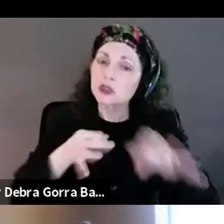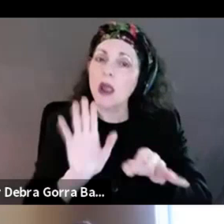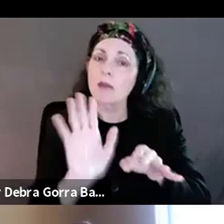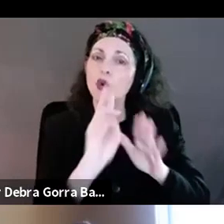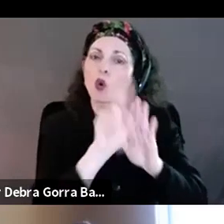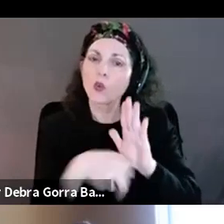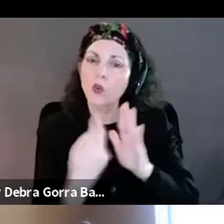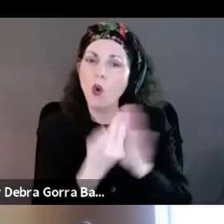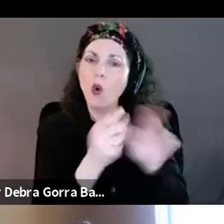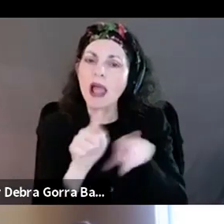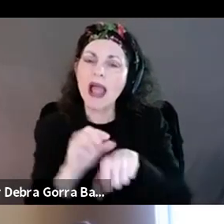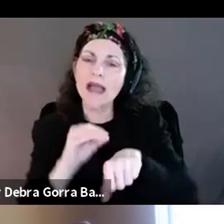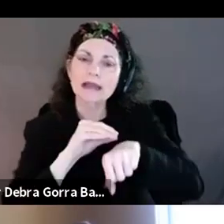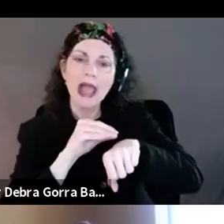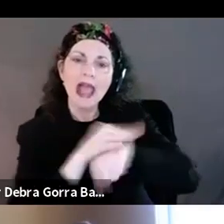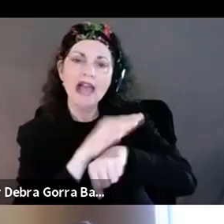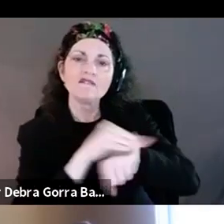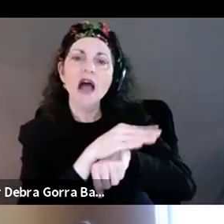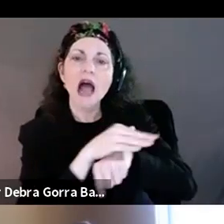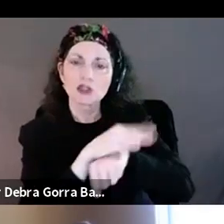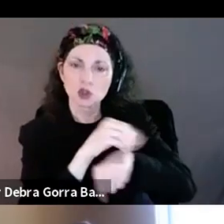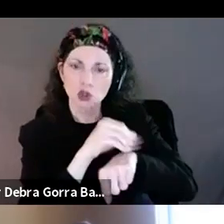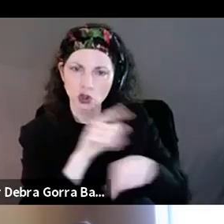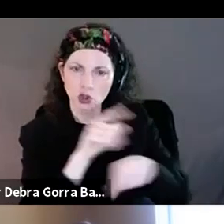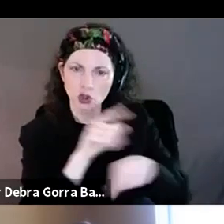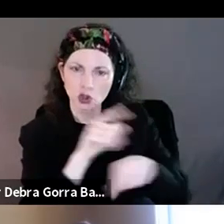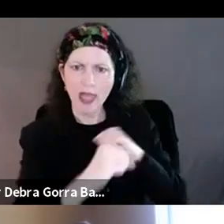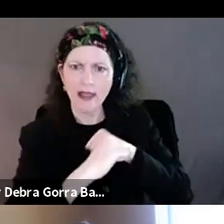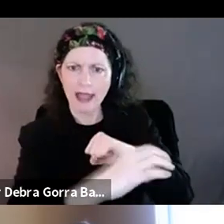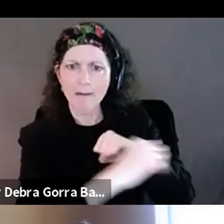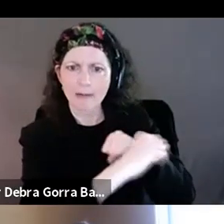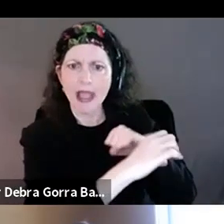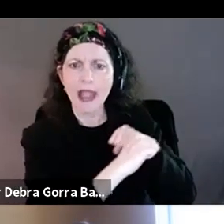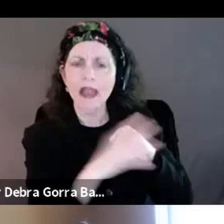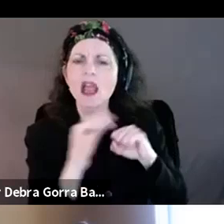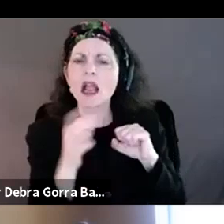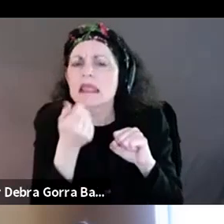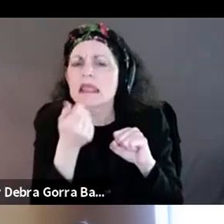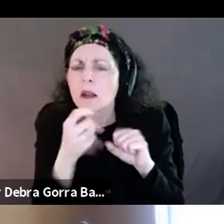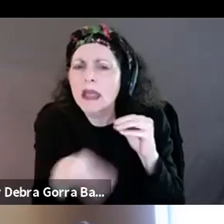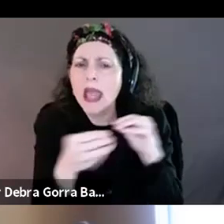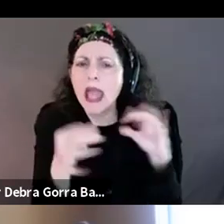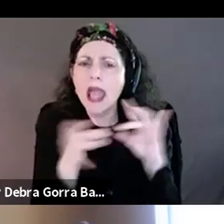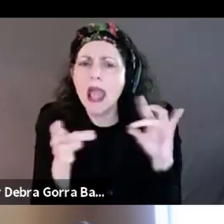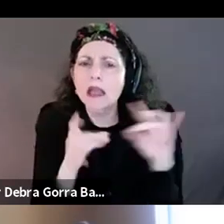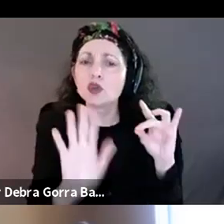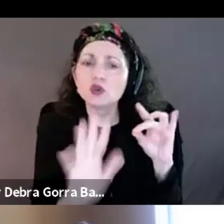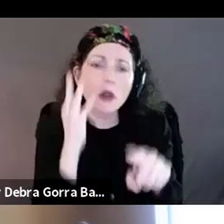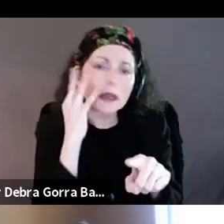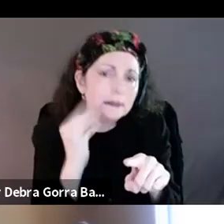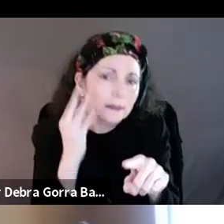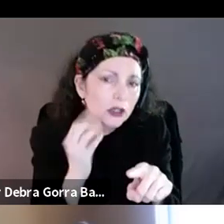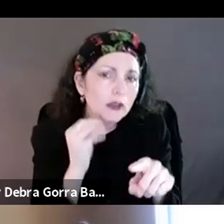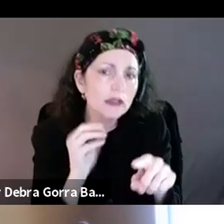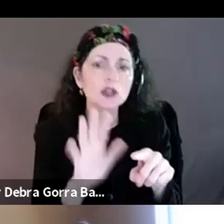Impact Campaign, and talk a little bit about how your experience and participation in